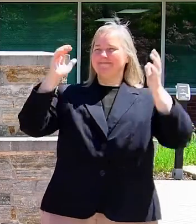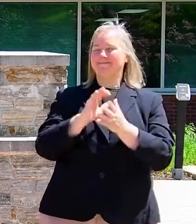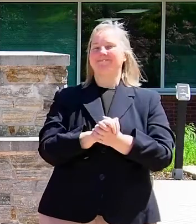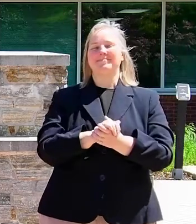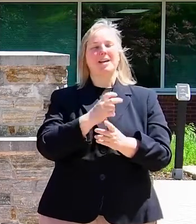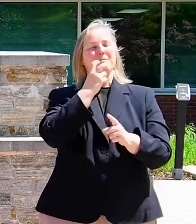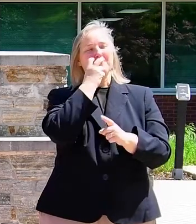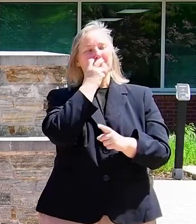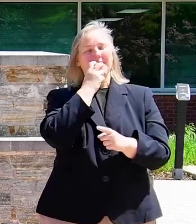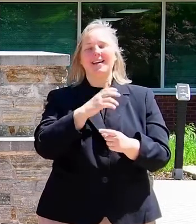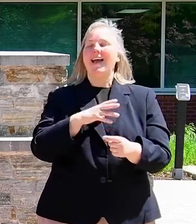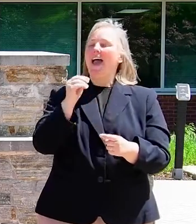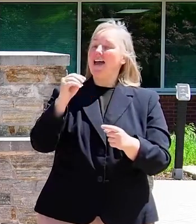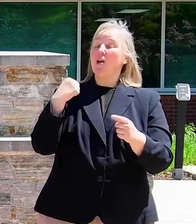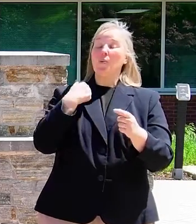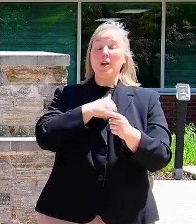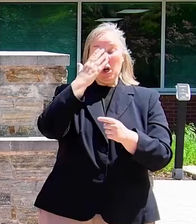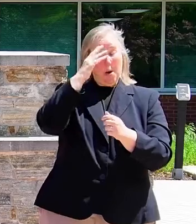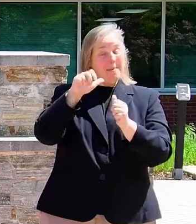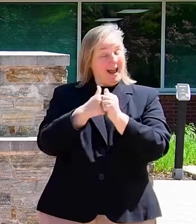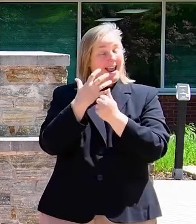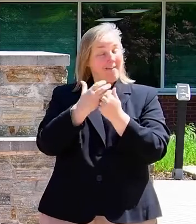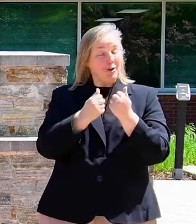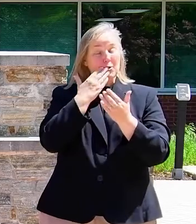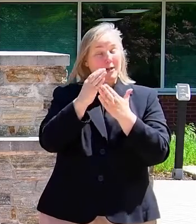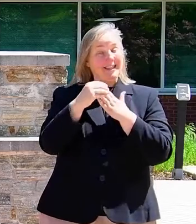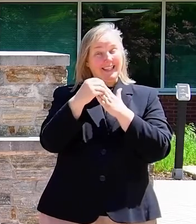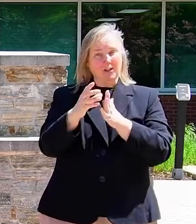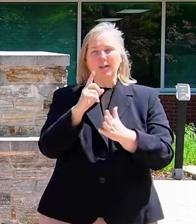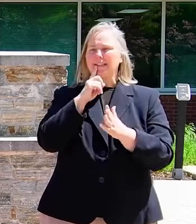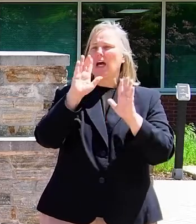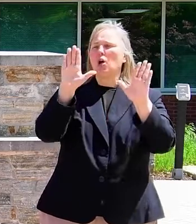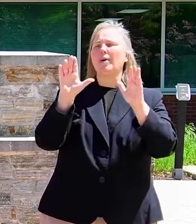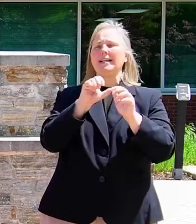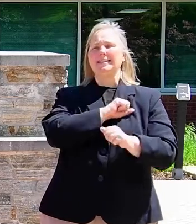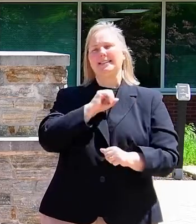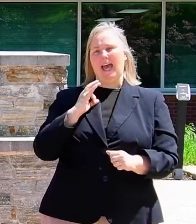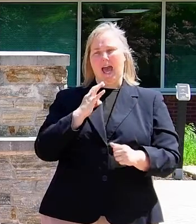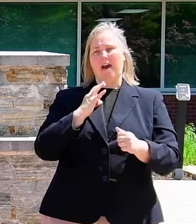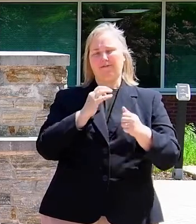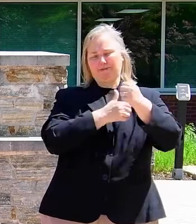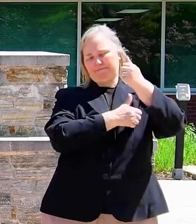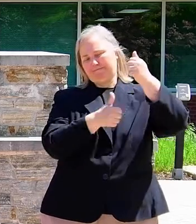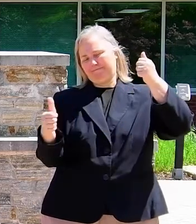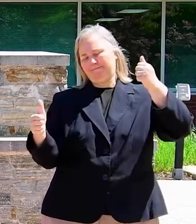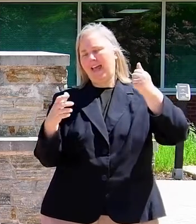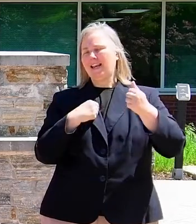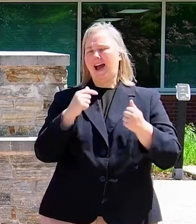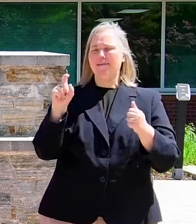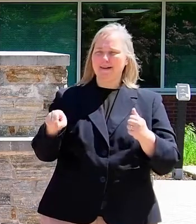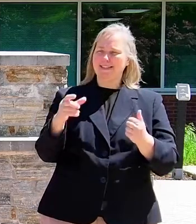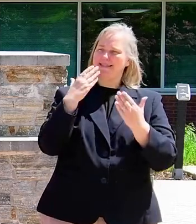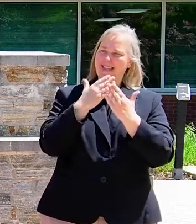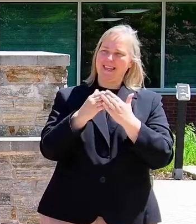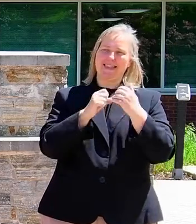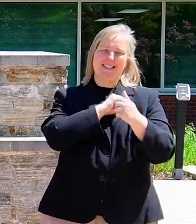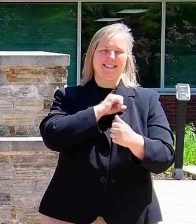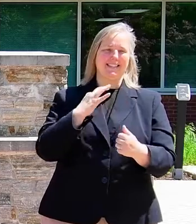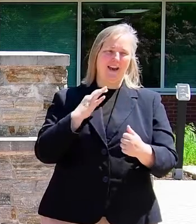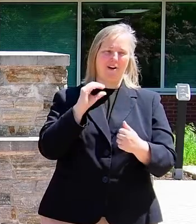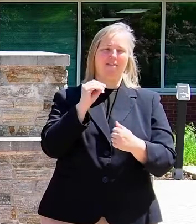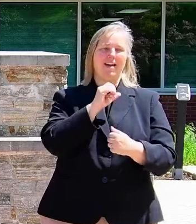And we know behind every good leader is a great staff, and I have to thank the staff of the county executive,